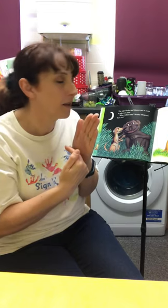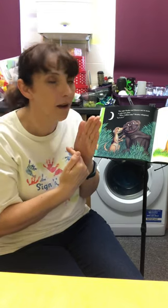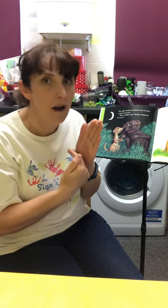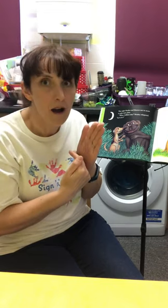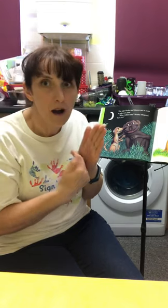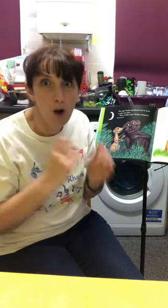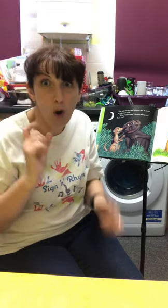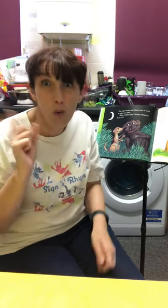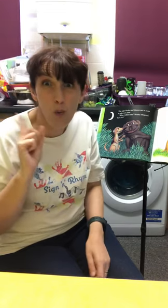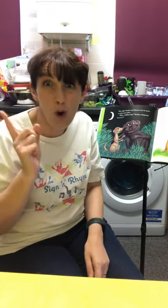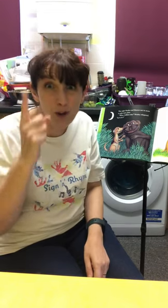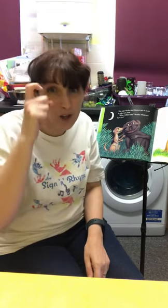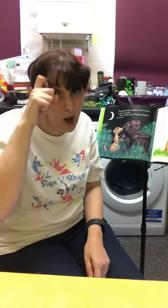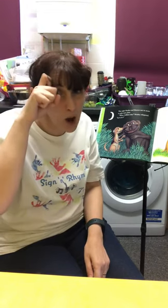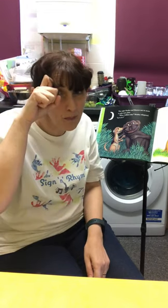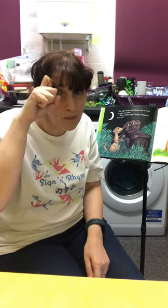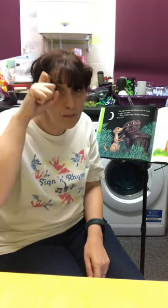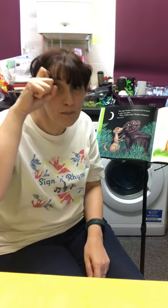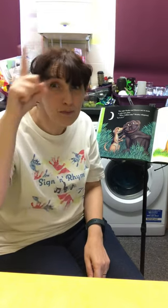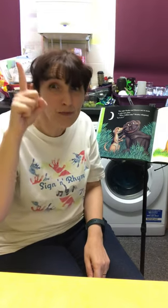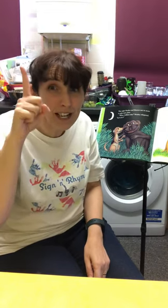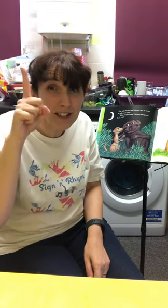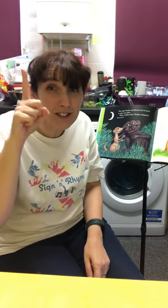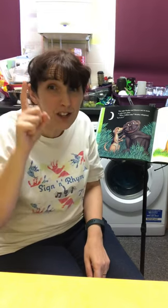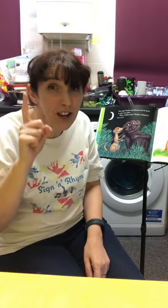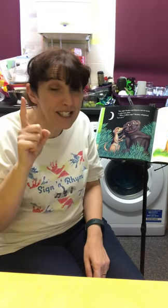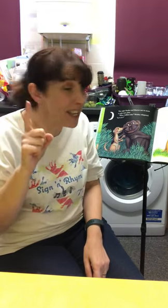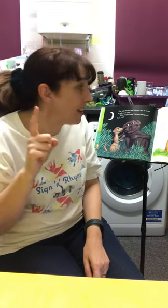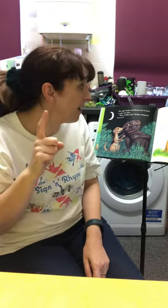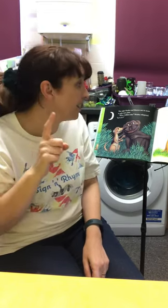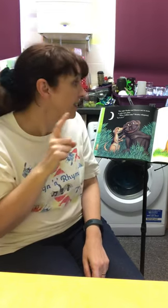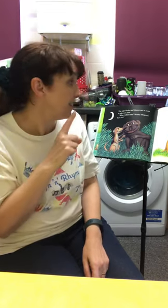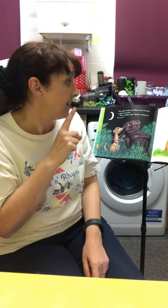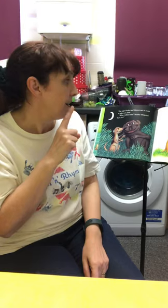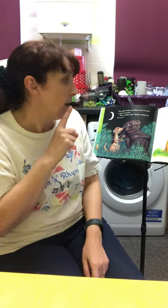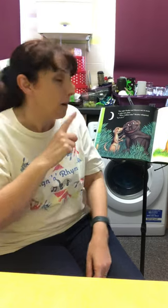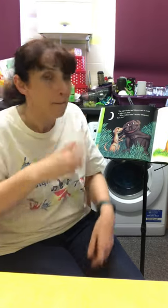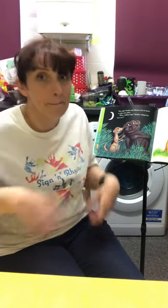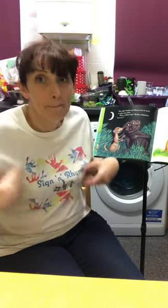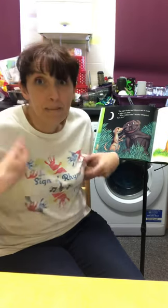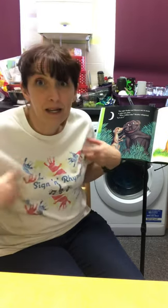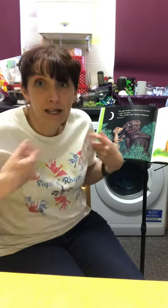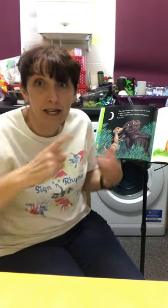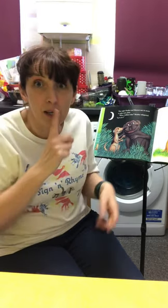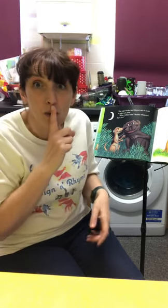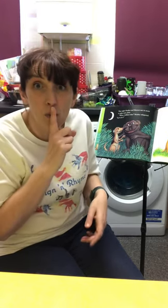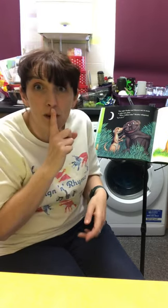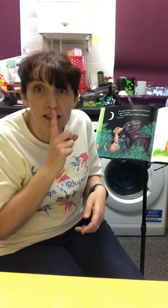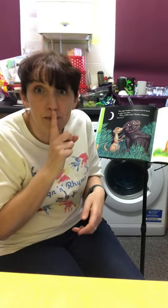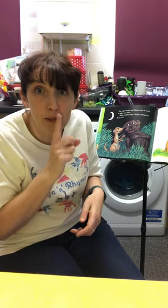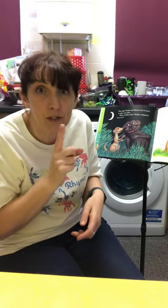What a brilliant idea! Monkey whispered.